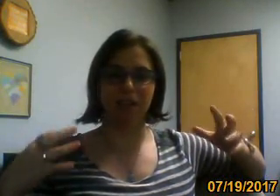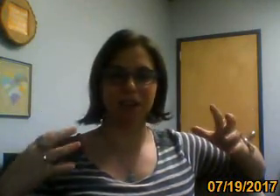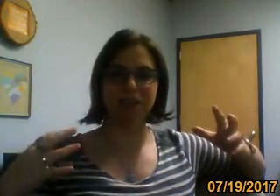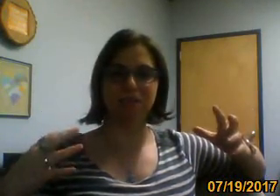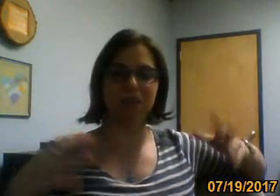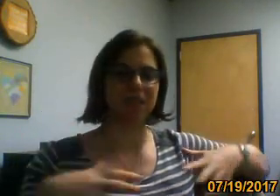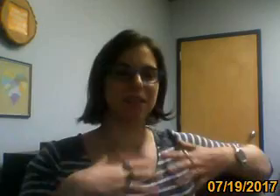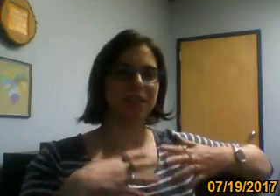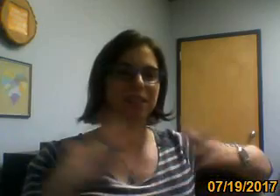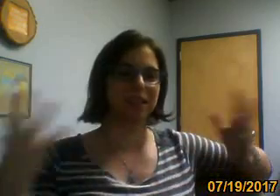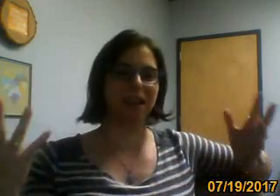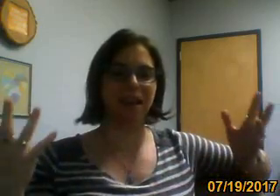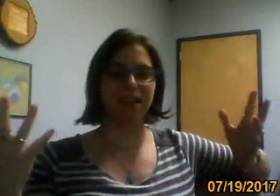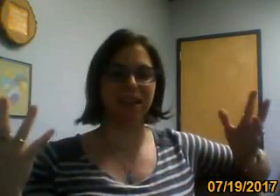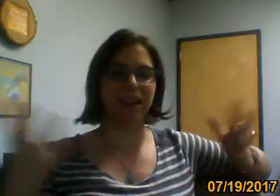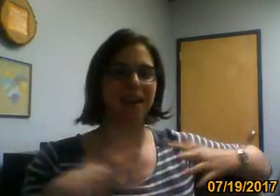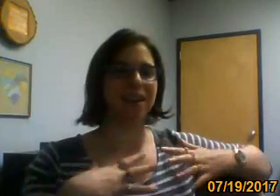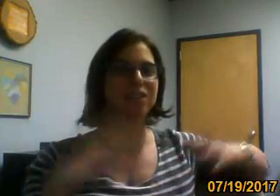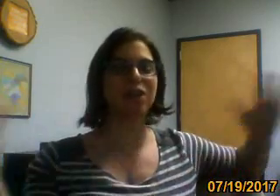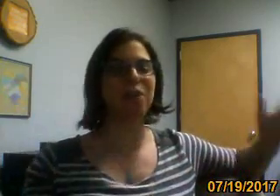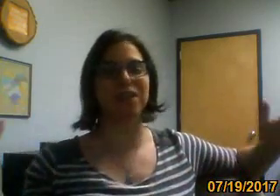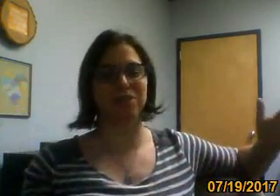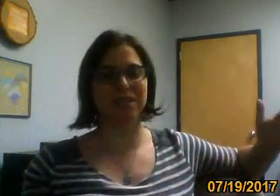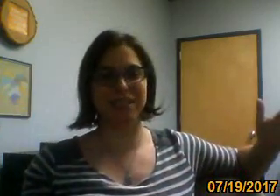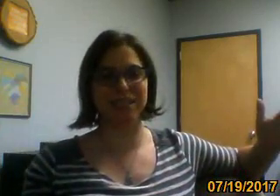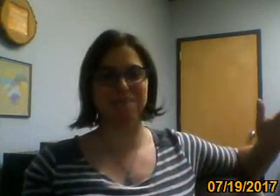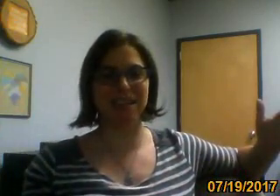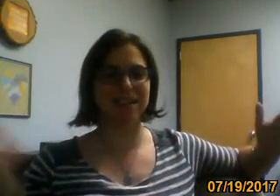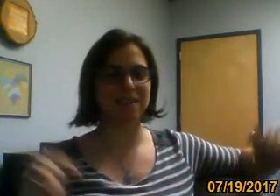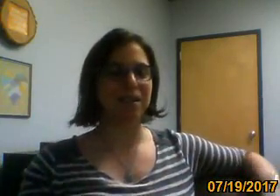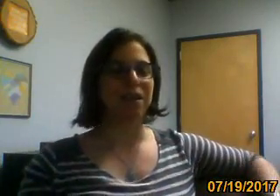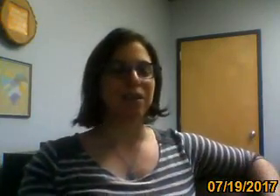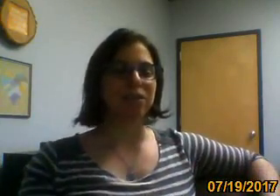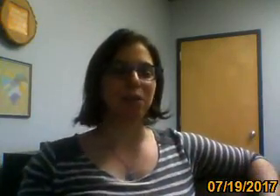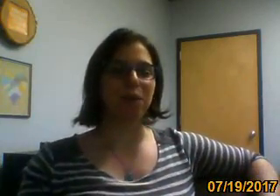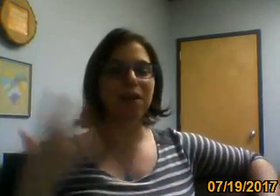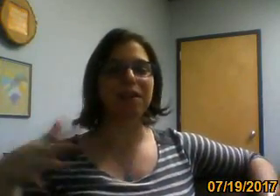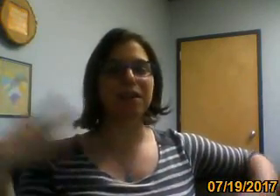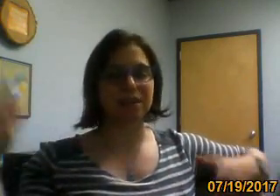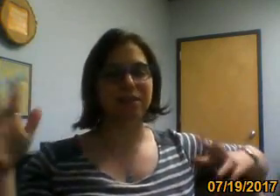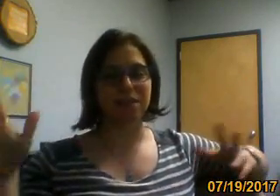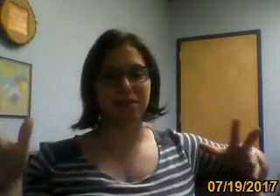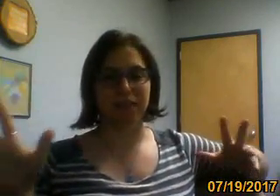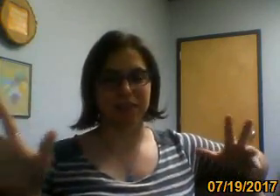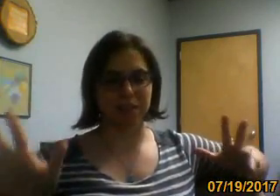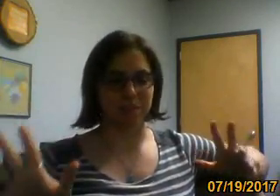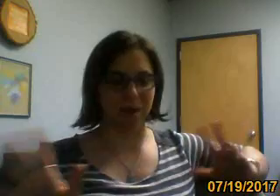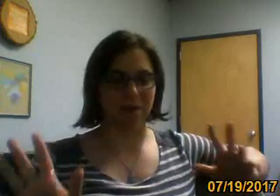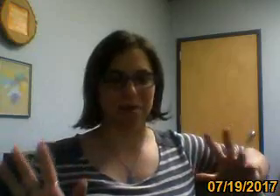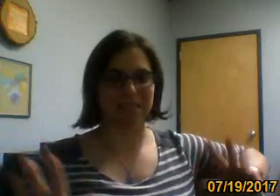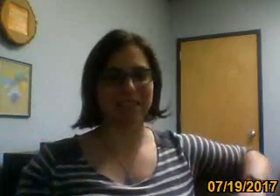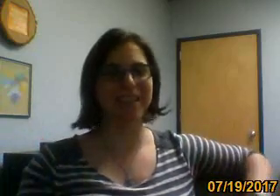artists because I just, like, it's so interesting to me. So it relates, I promise.